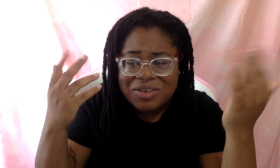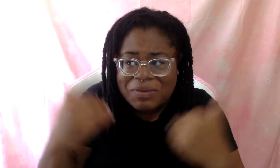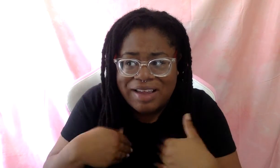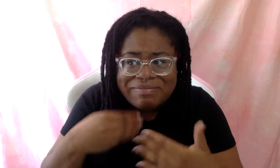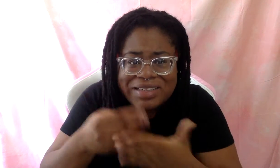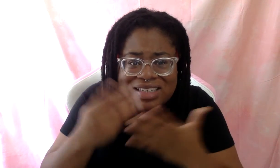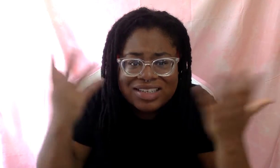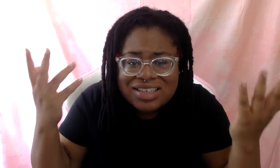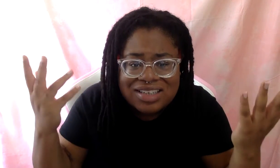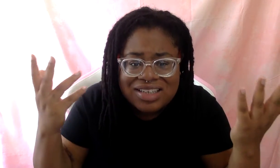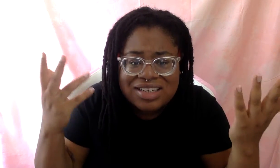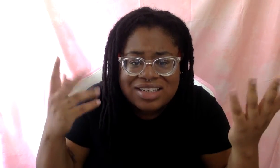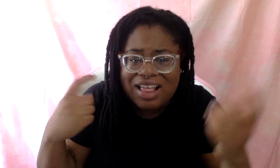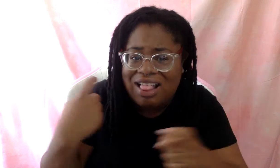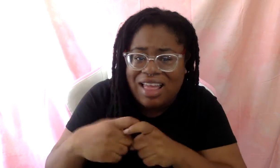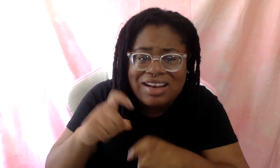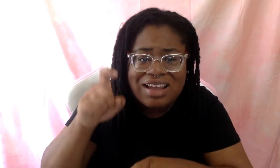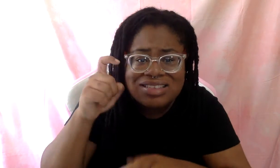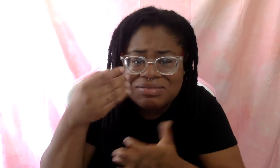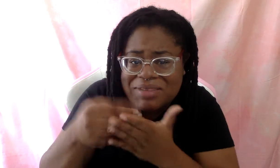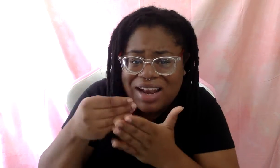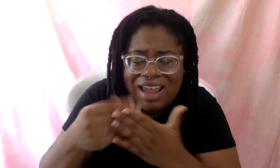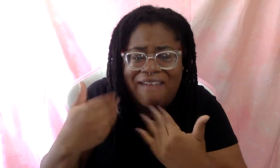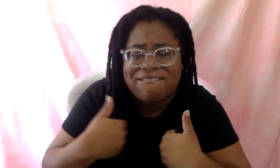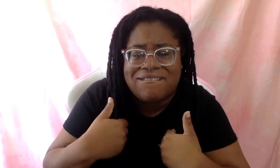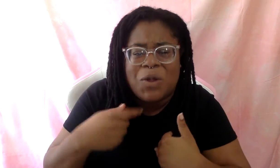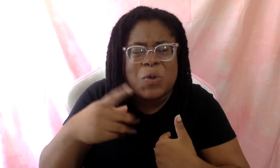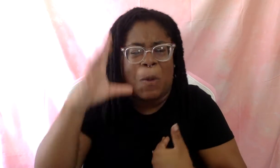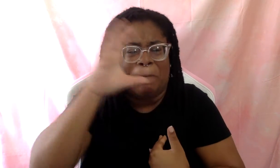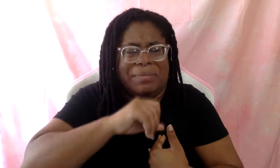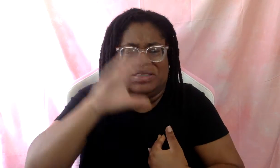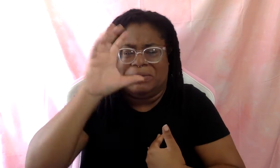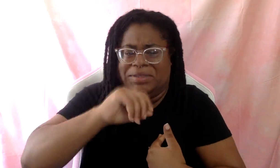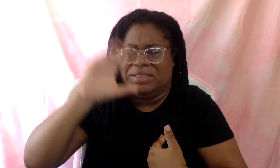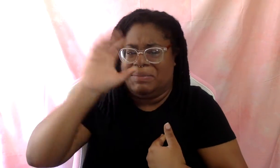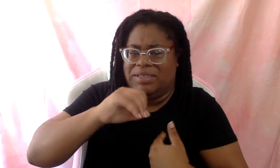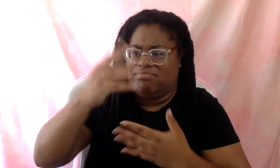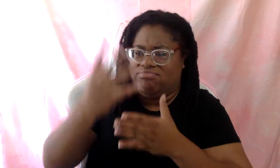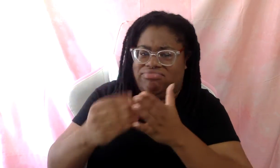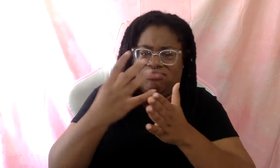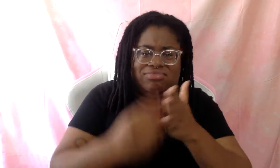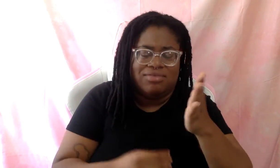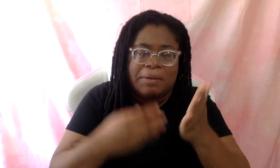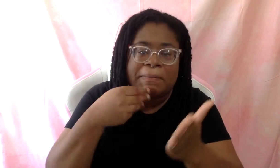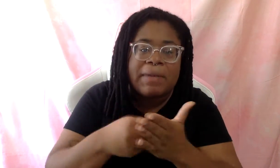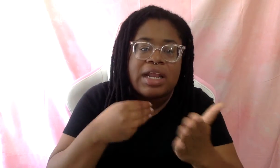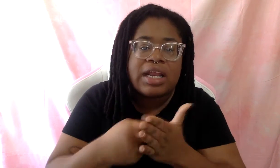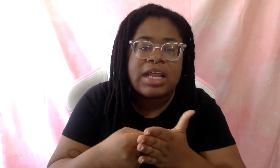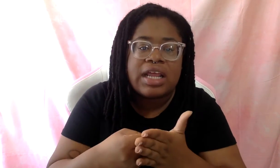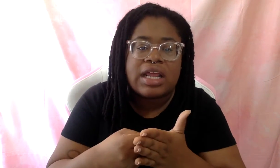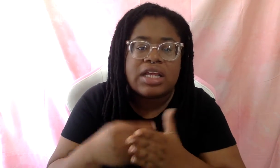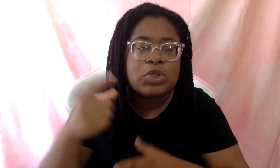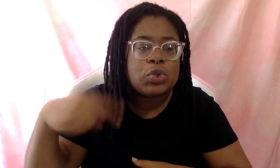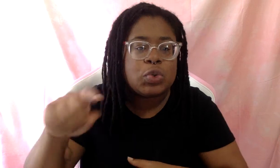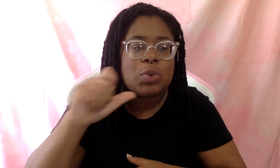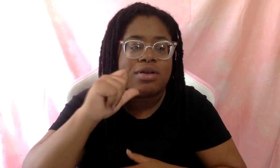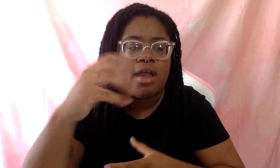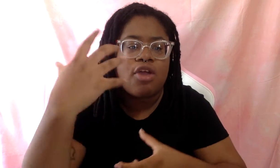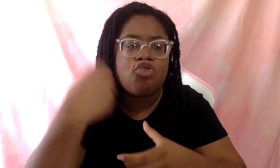Latinx people have money. Like you're losing out, you're missing out on money by not incorporating all the